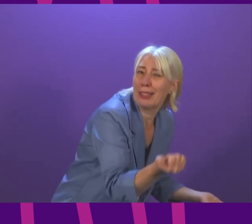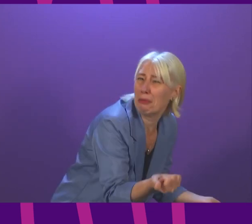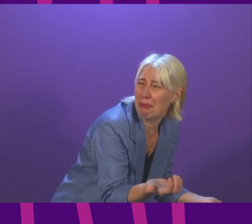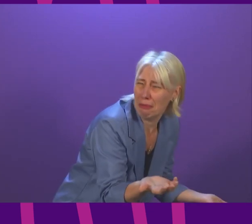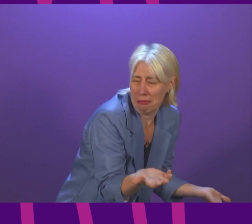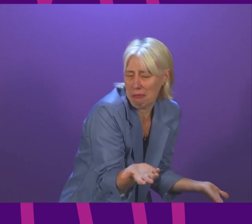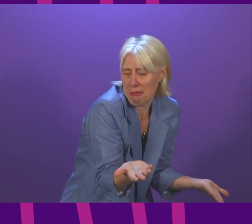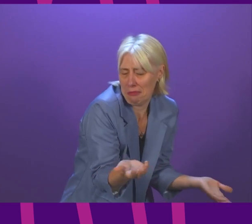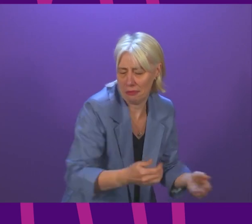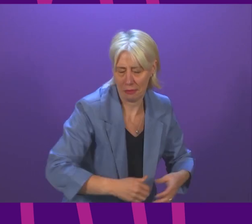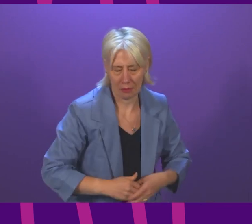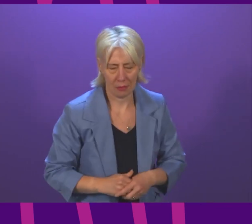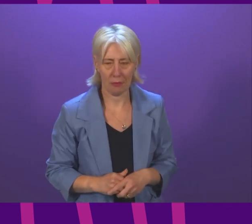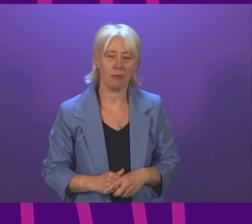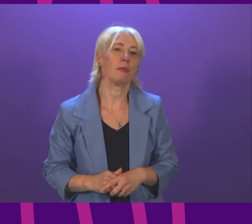Minister.